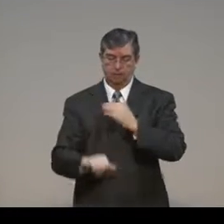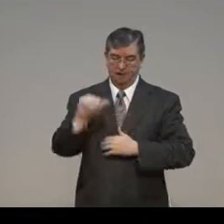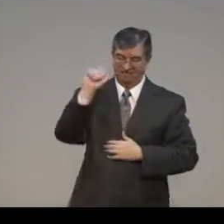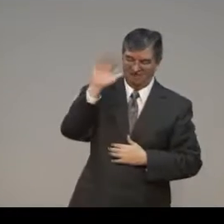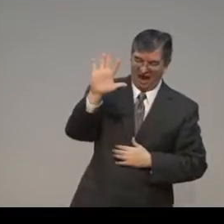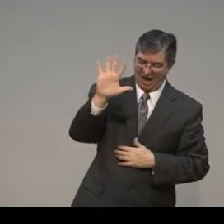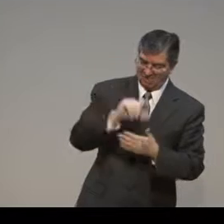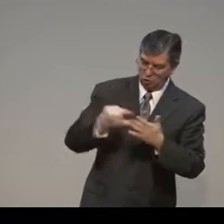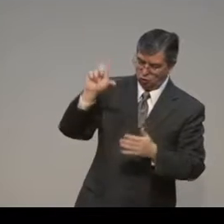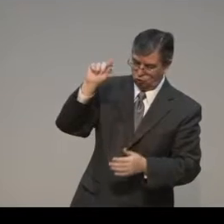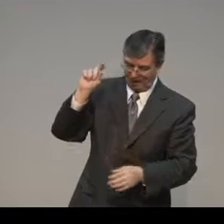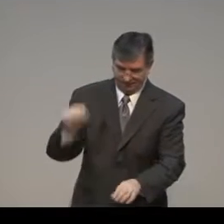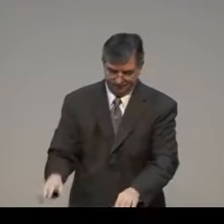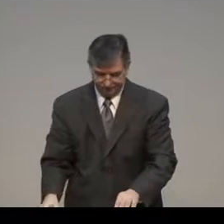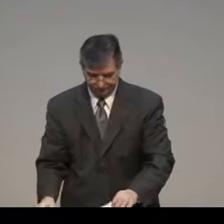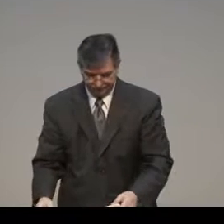Romans chapter 5, verse 20.